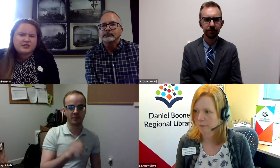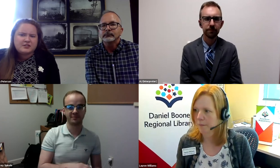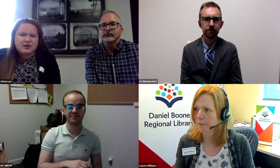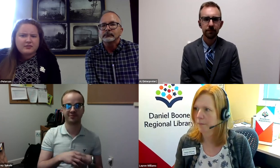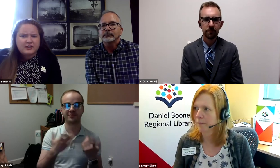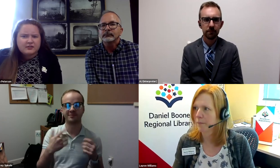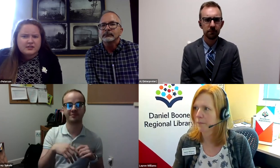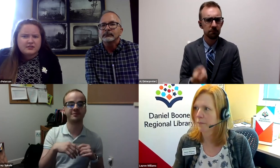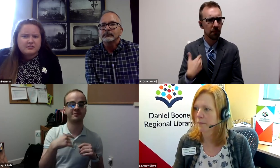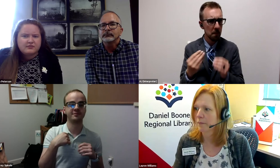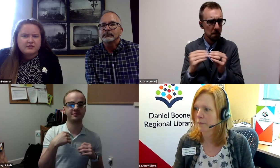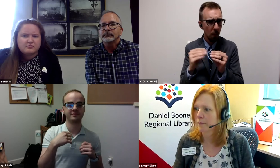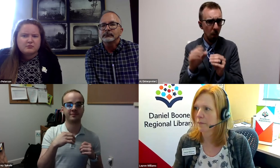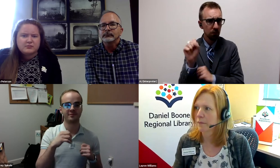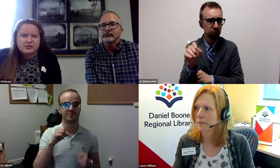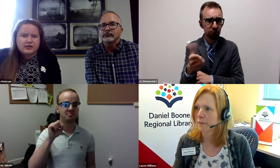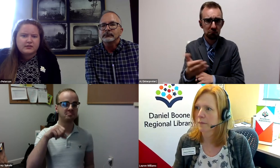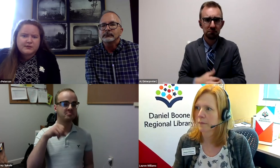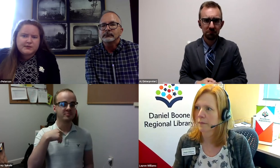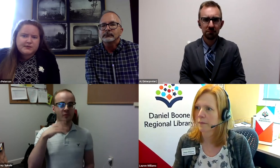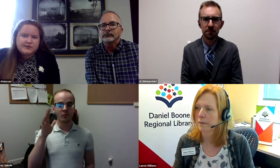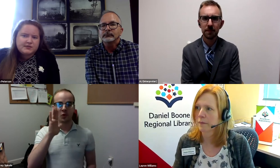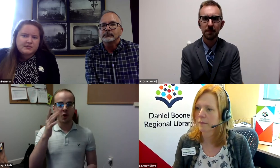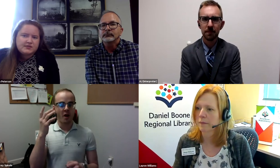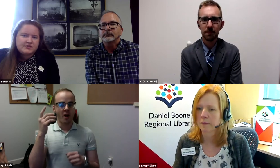Jeffrey, did you have any others that you know of in mid-Missouri?